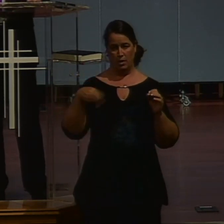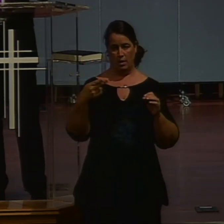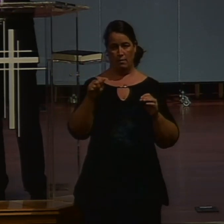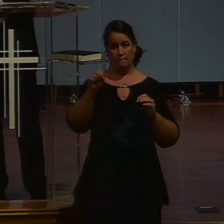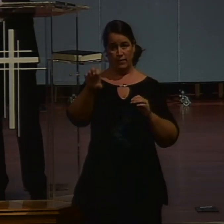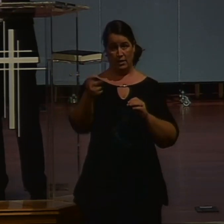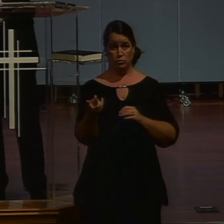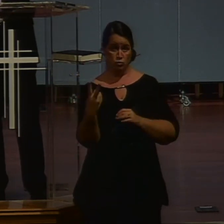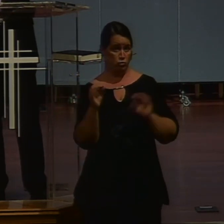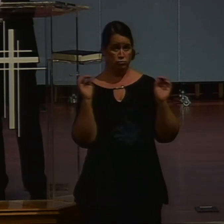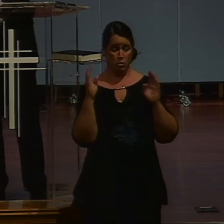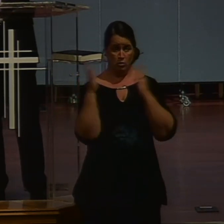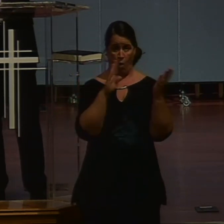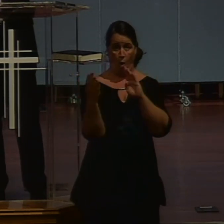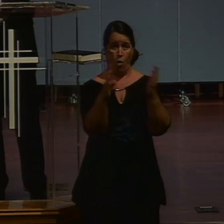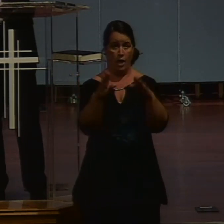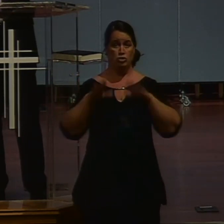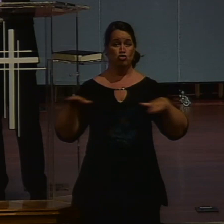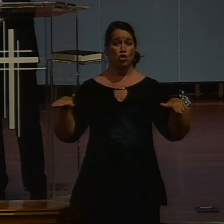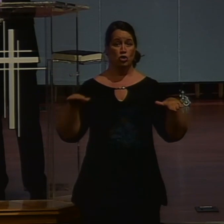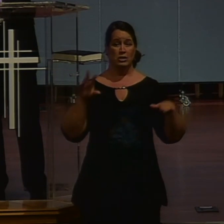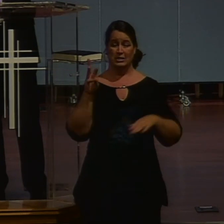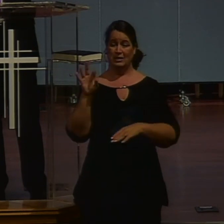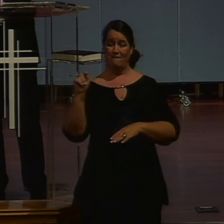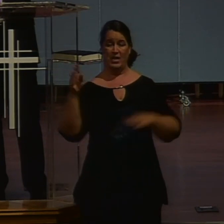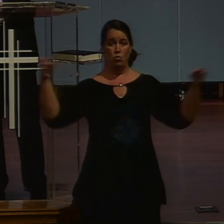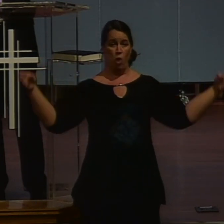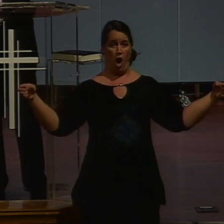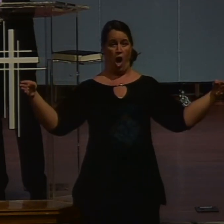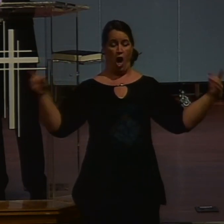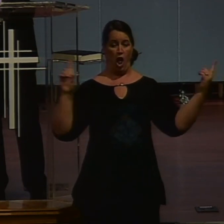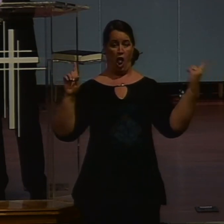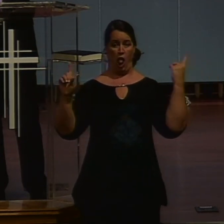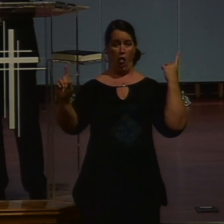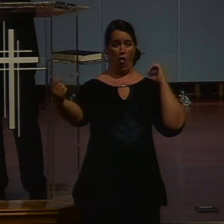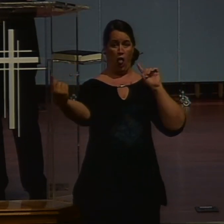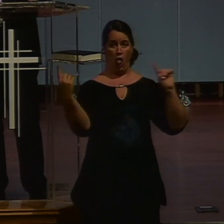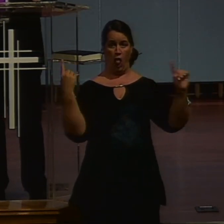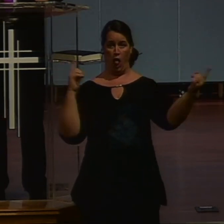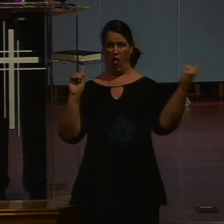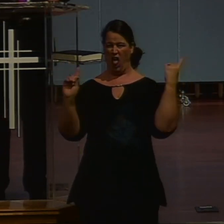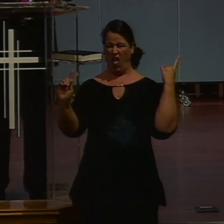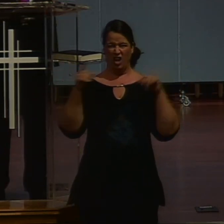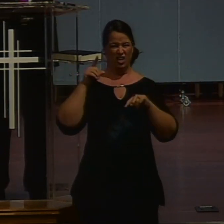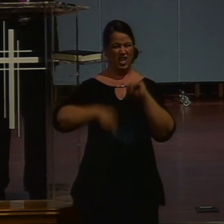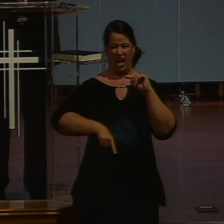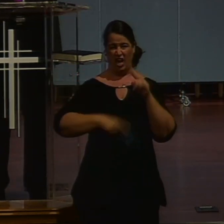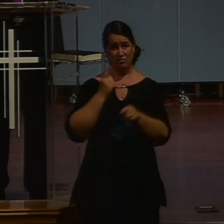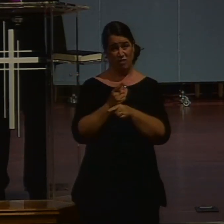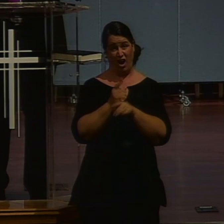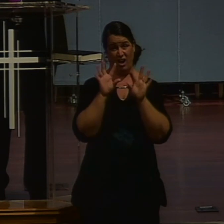reason for that being our hallway in the Children's Center, for example, is six feet wide. How can one family with kids in tow